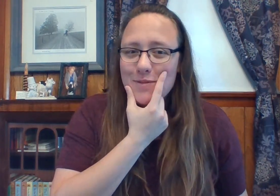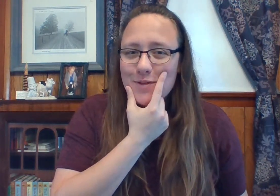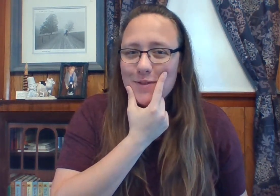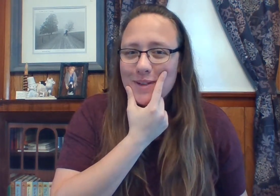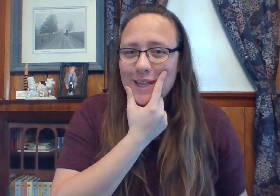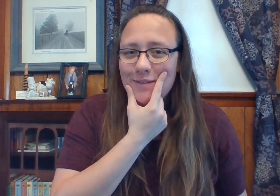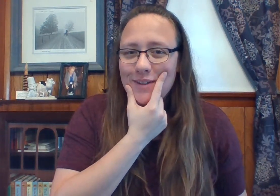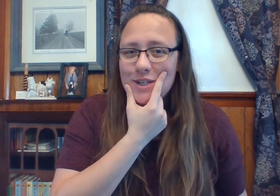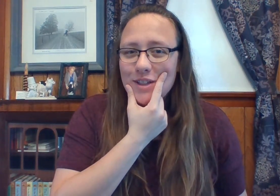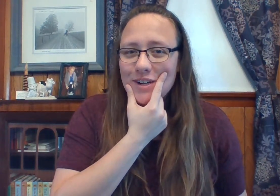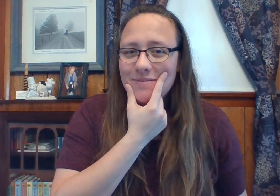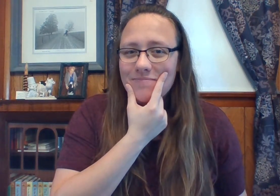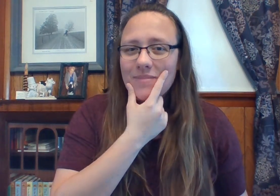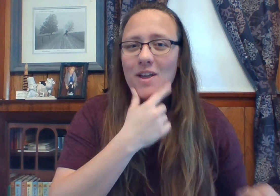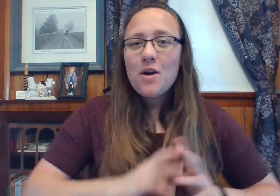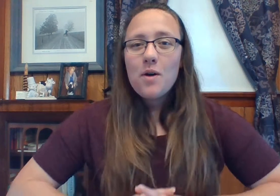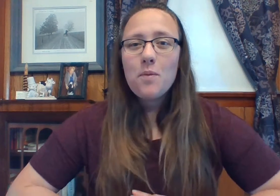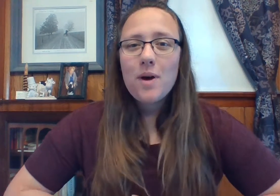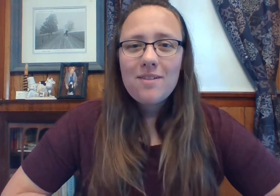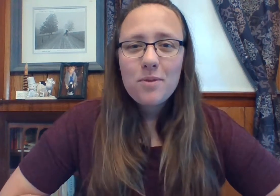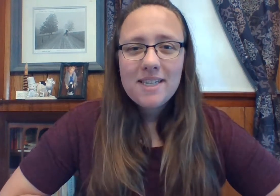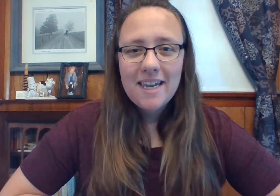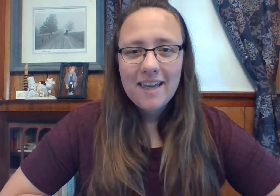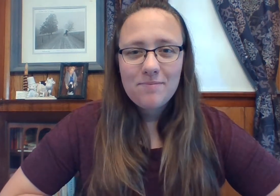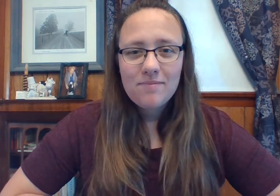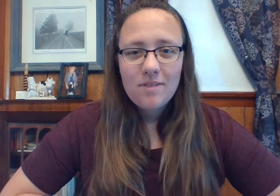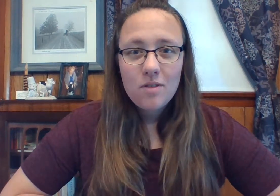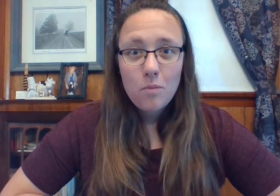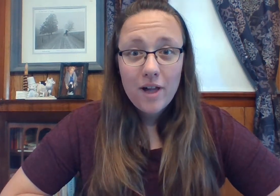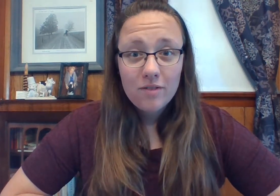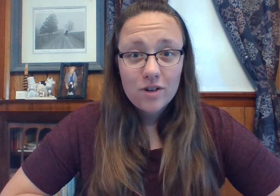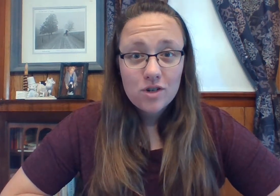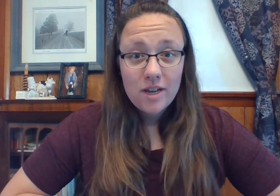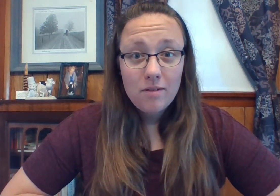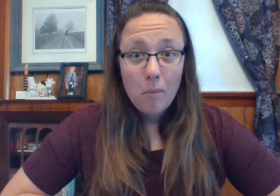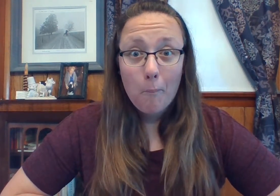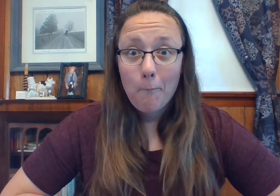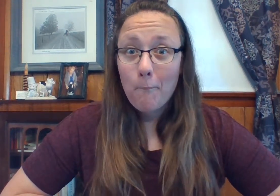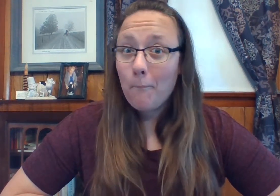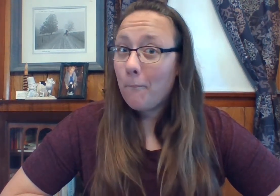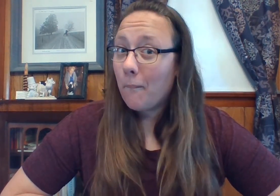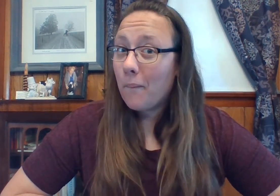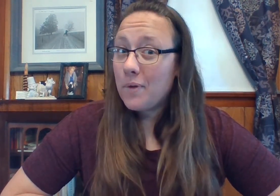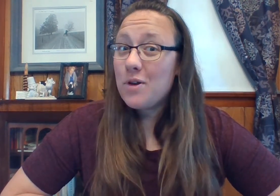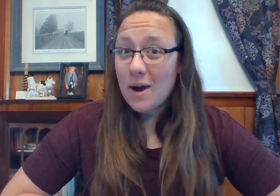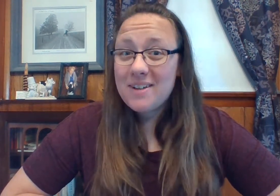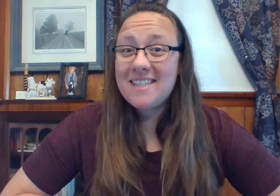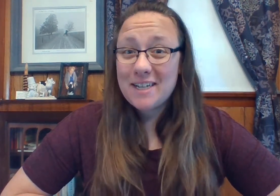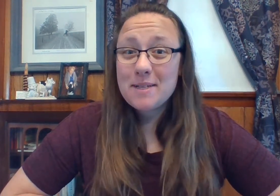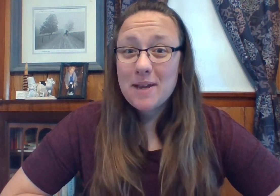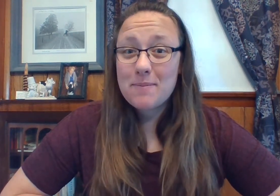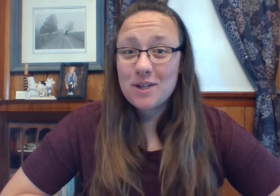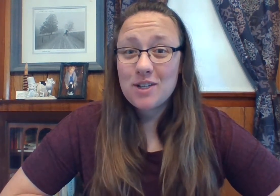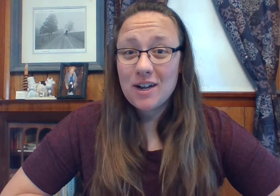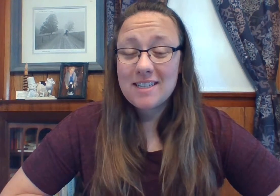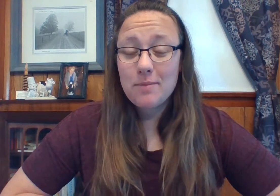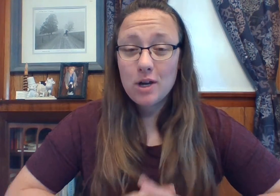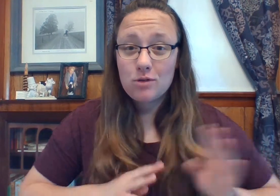before we leave each other? What if we did it? Whale version. You know how we sing sometimes our songs that we go